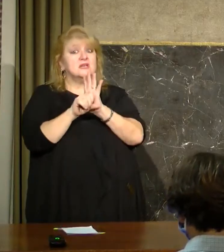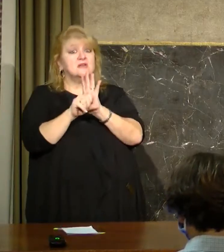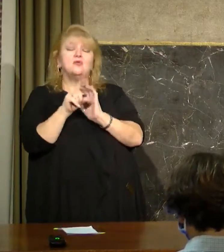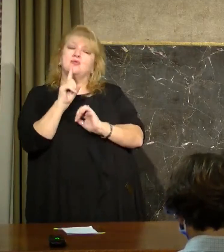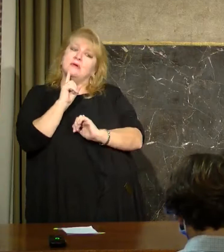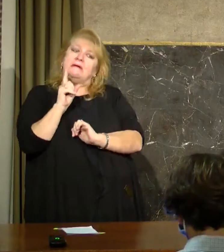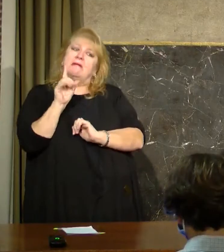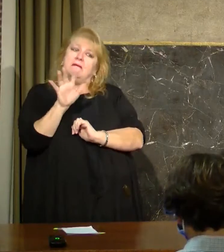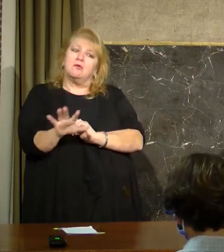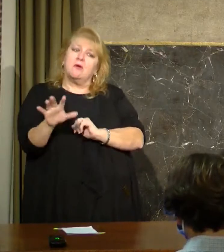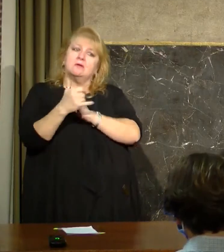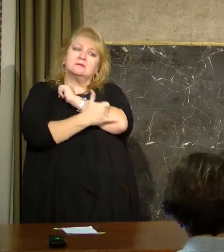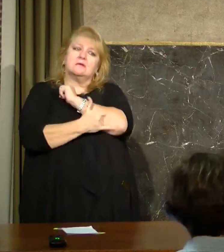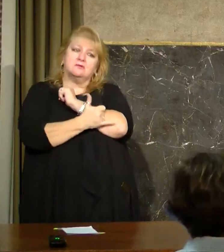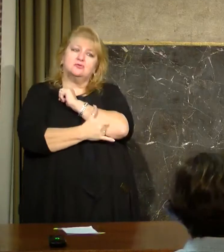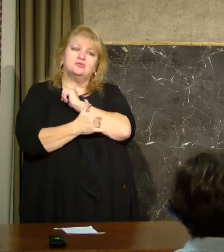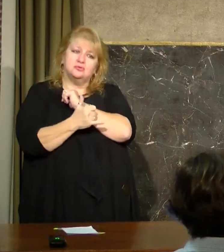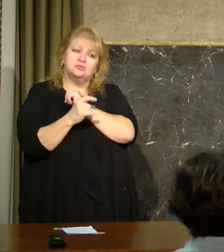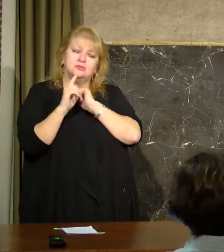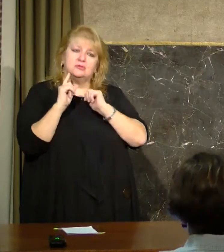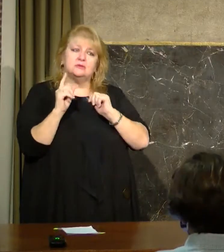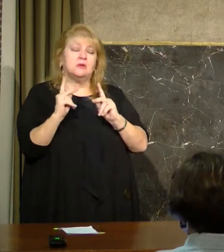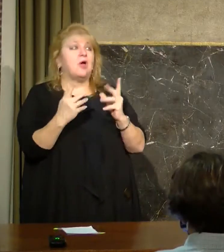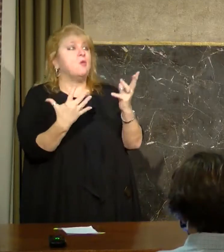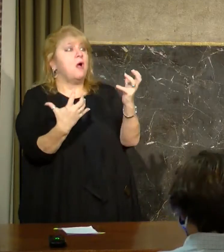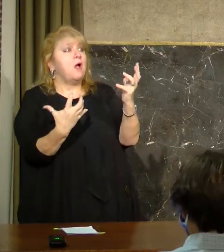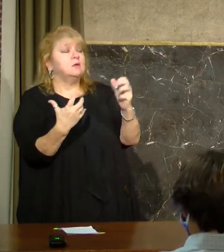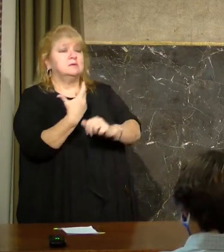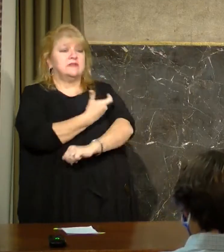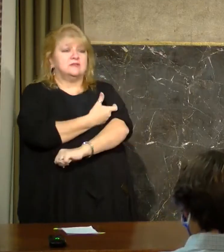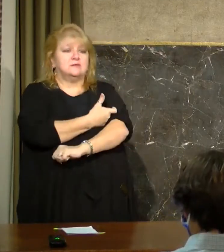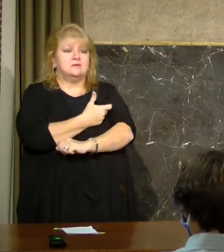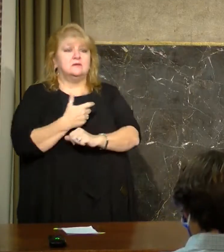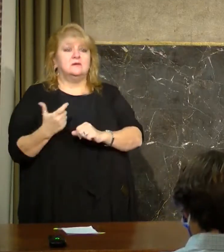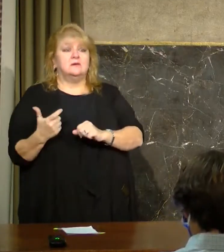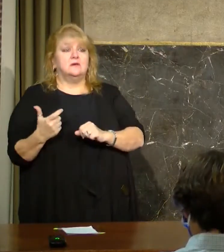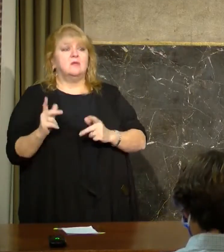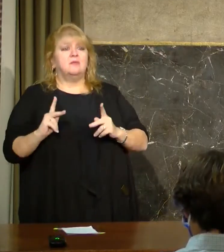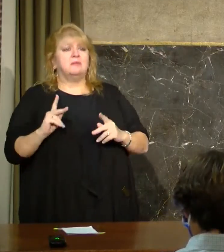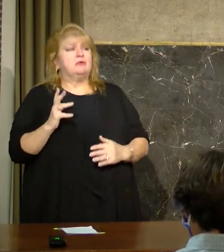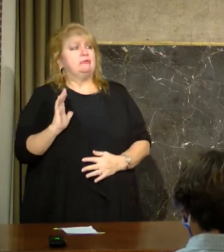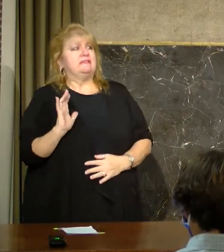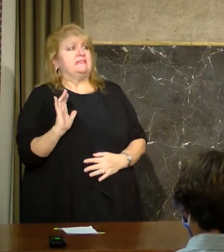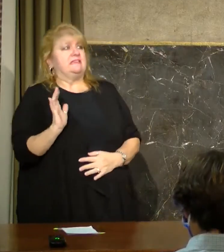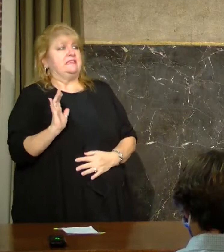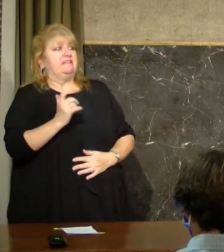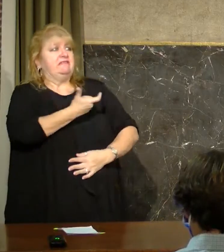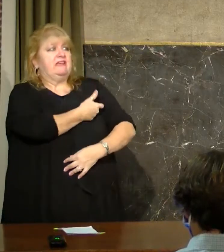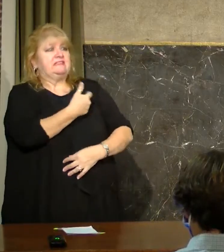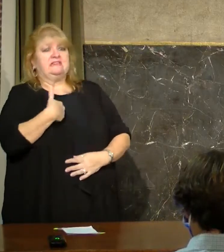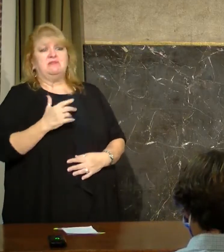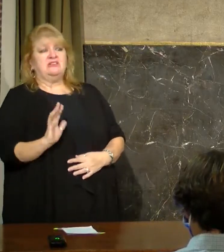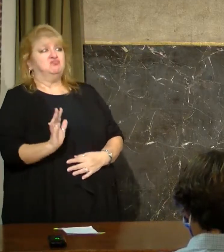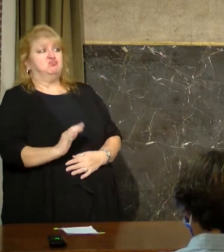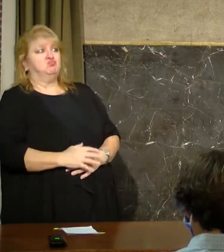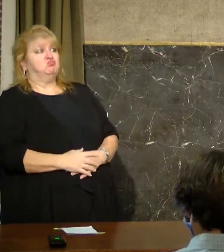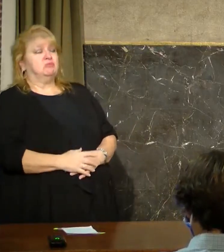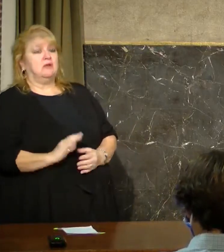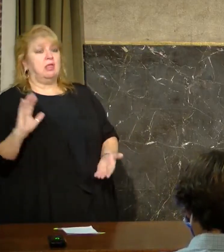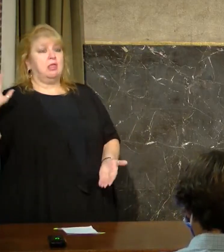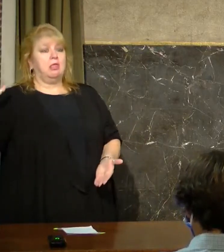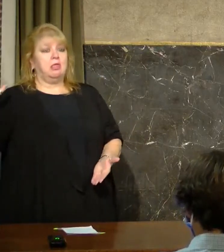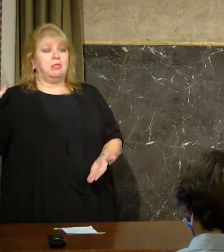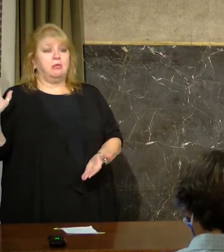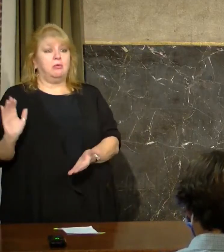across the country, there is growing demand for it. There's reduced vaccine hesitancy out there and I think that